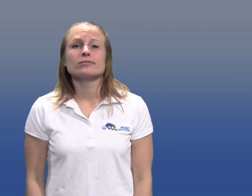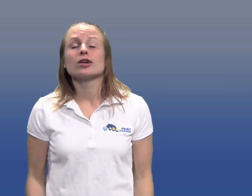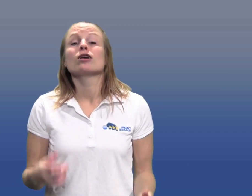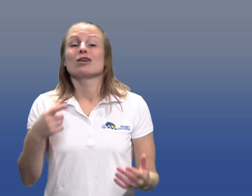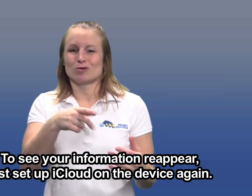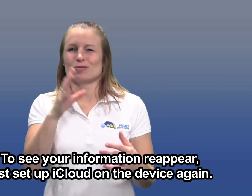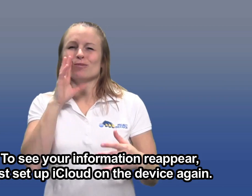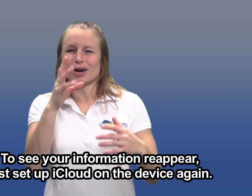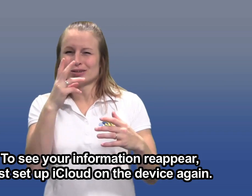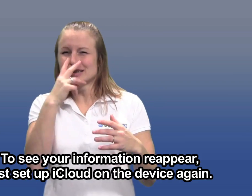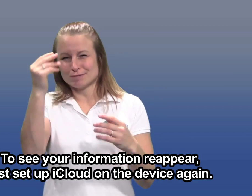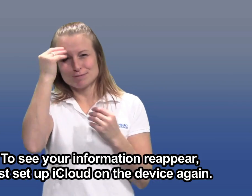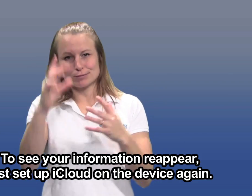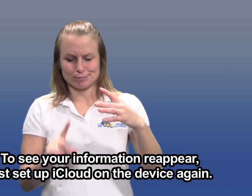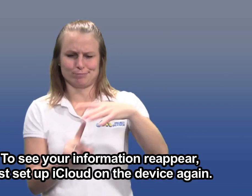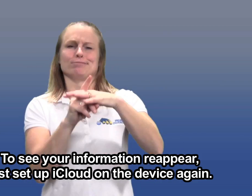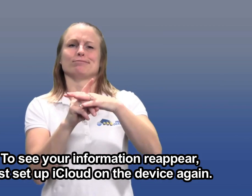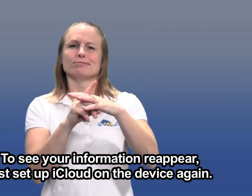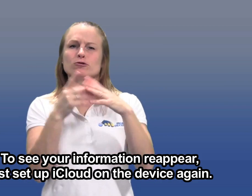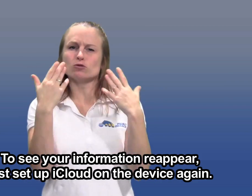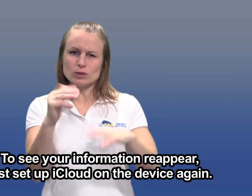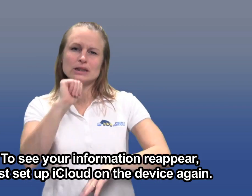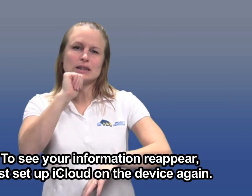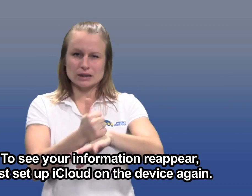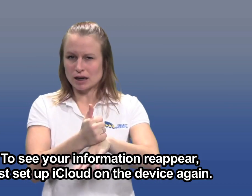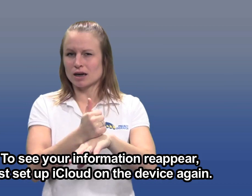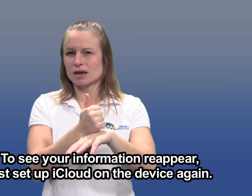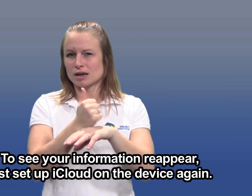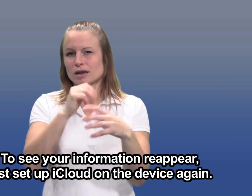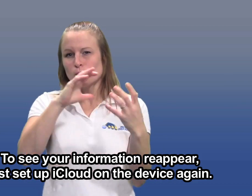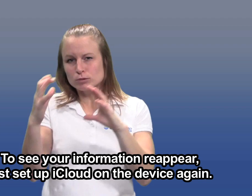To see your information reappear just set up iCloud on the device again.